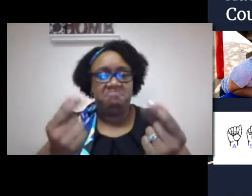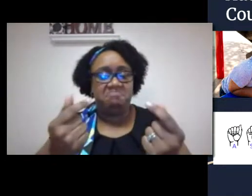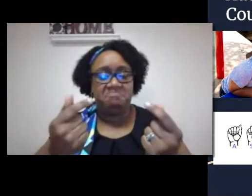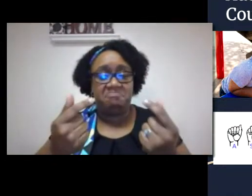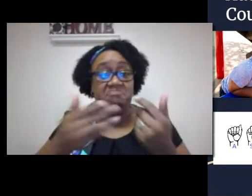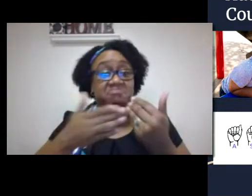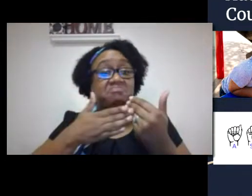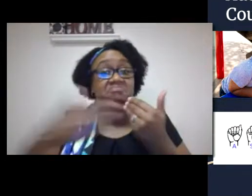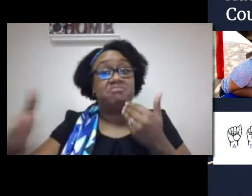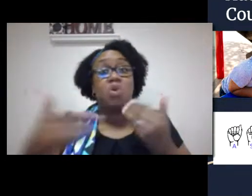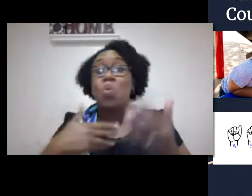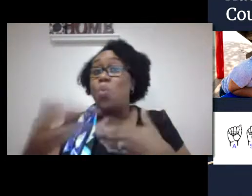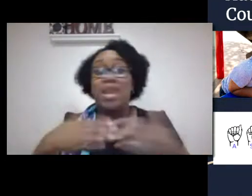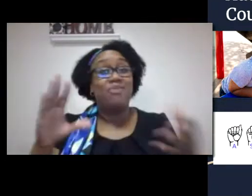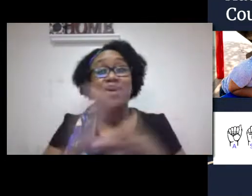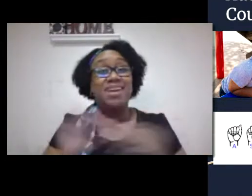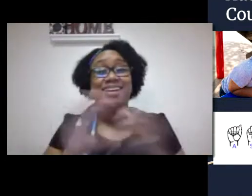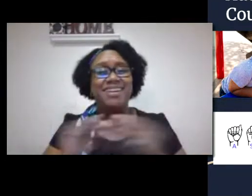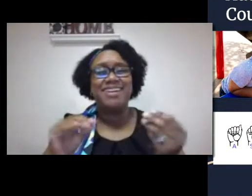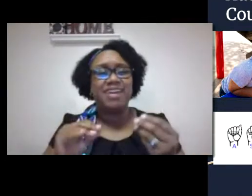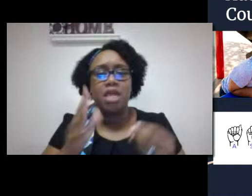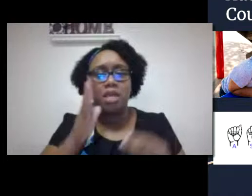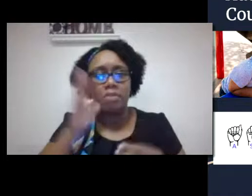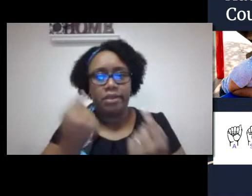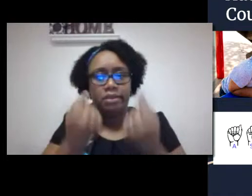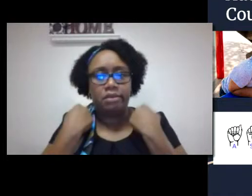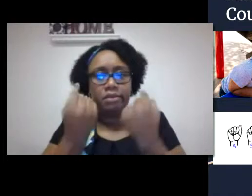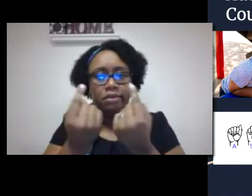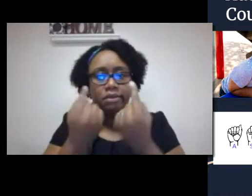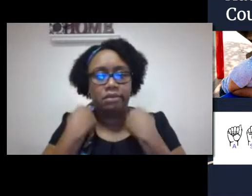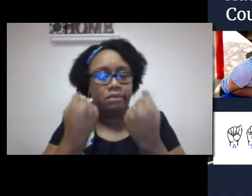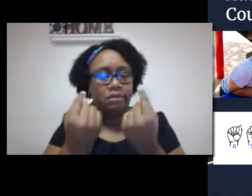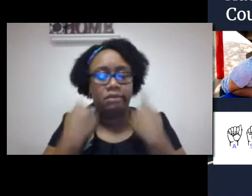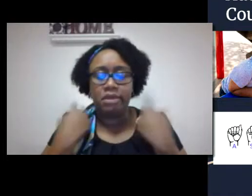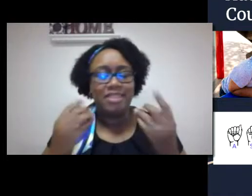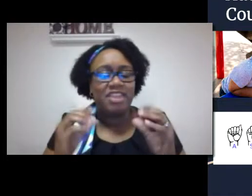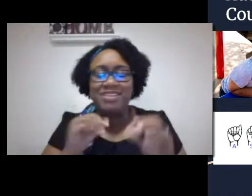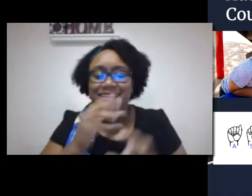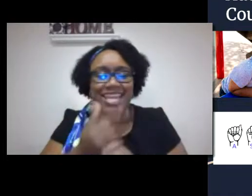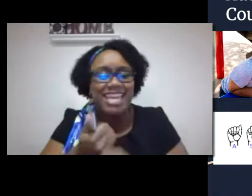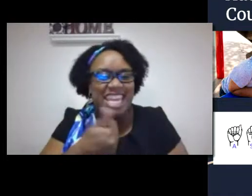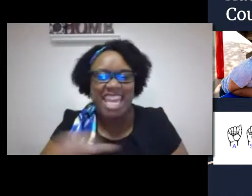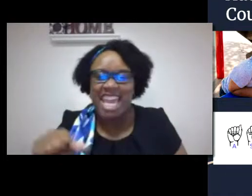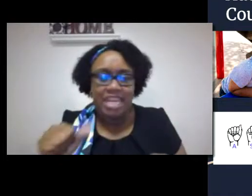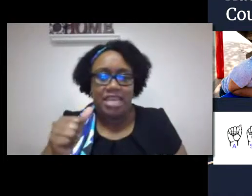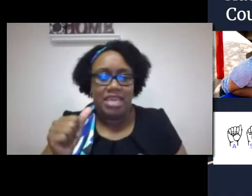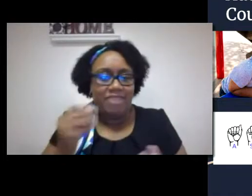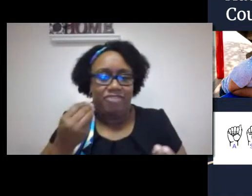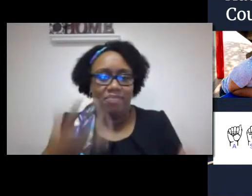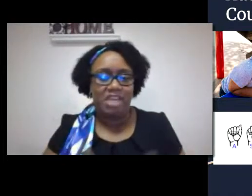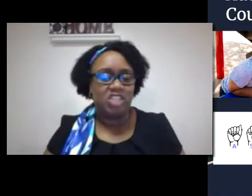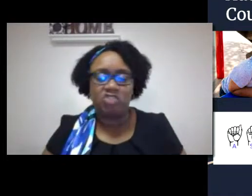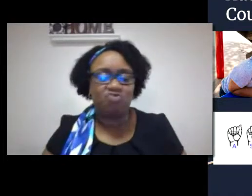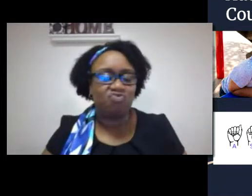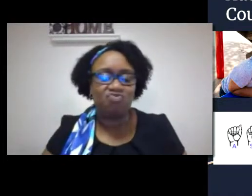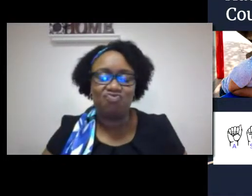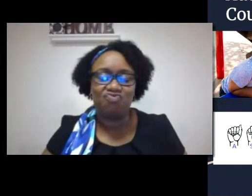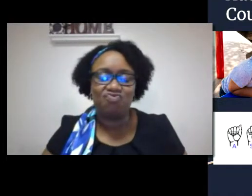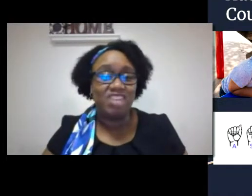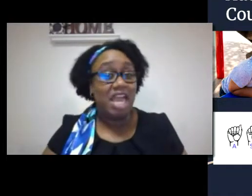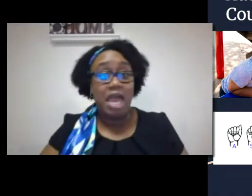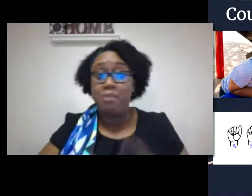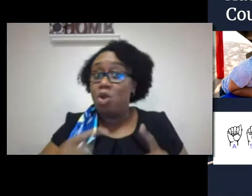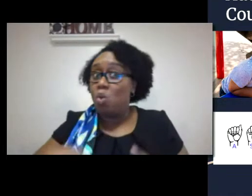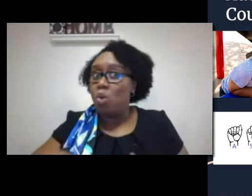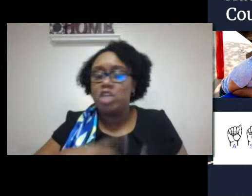baby is deaf. Parents have checked out. Whatever we say after that, they're not receiving.